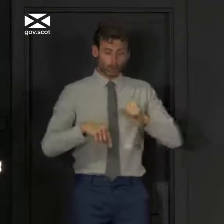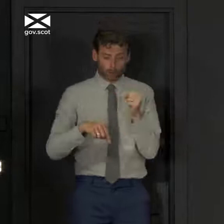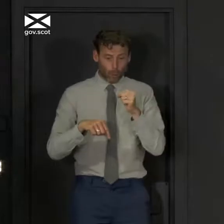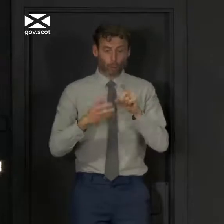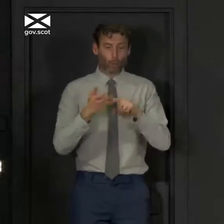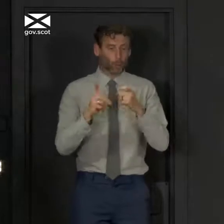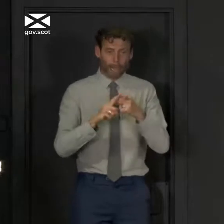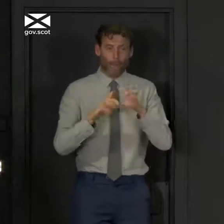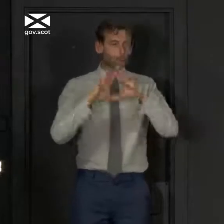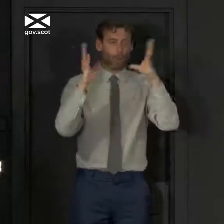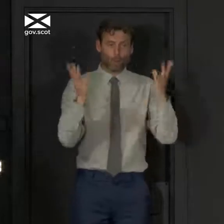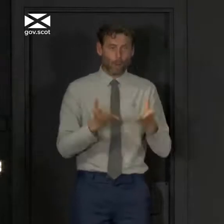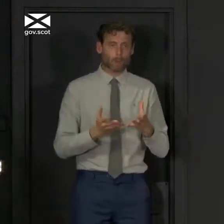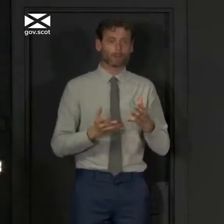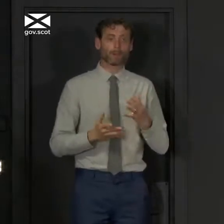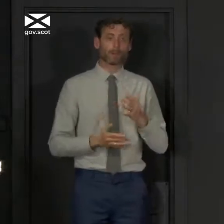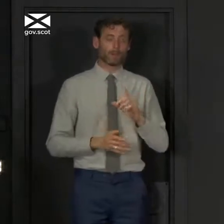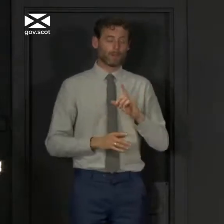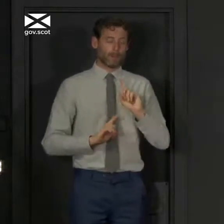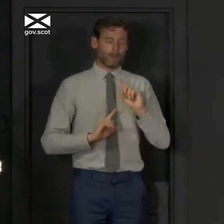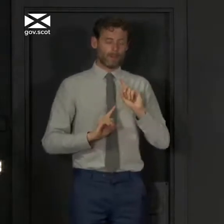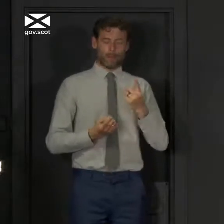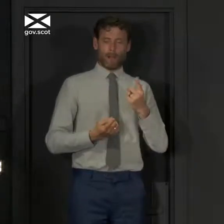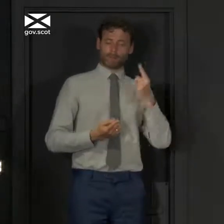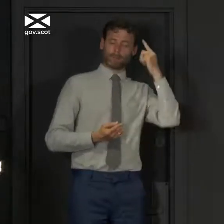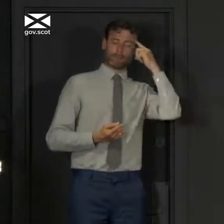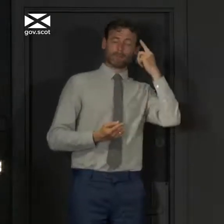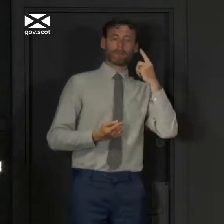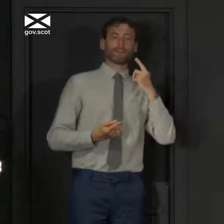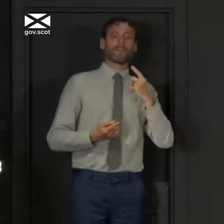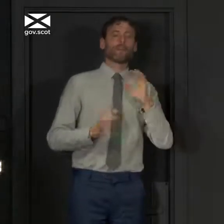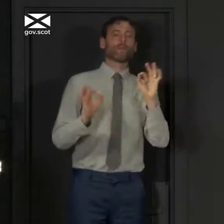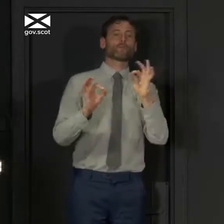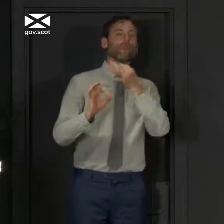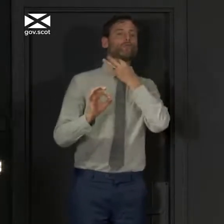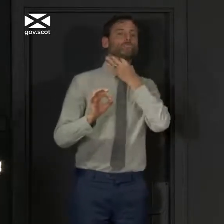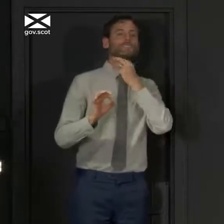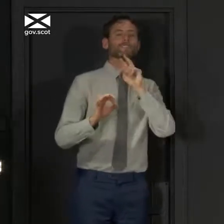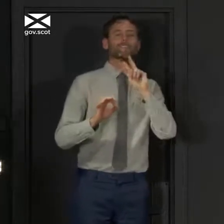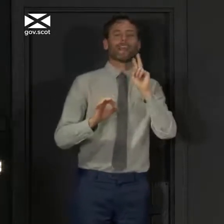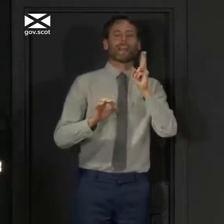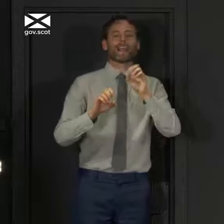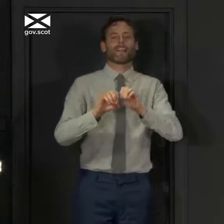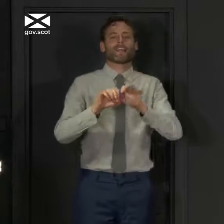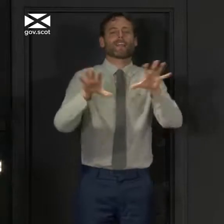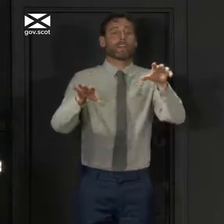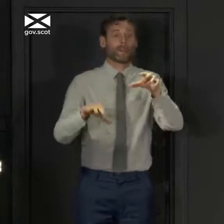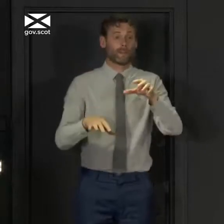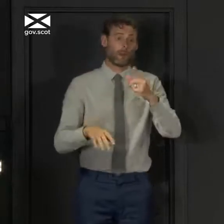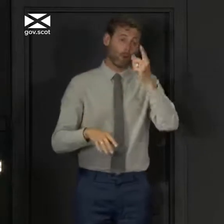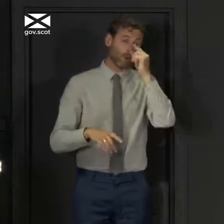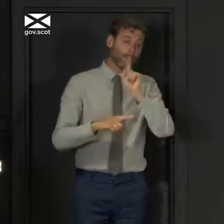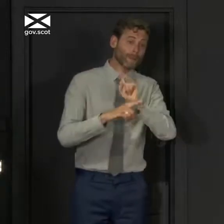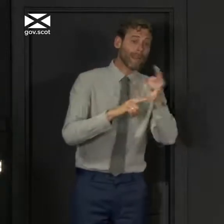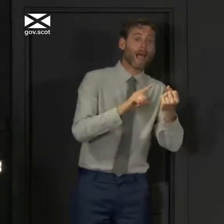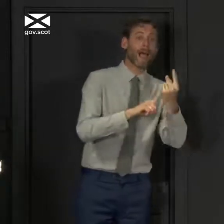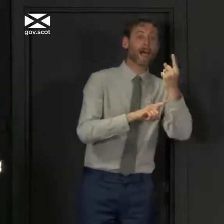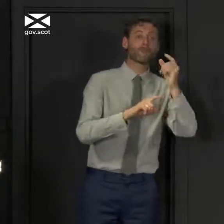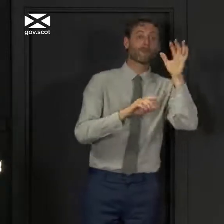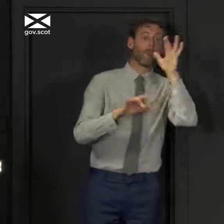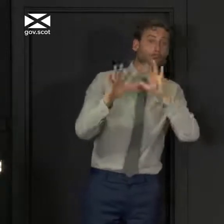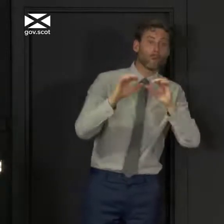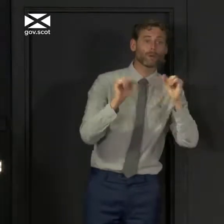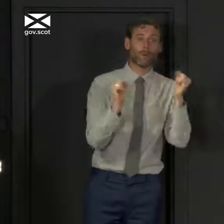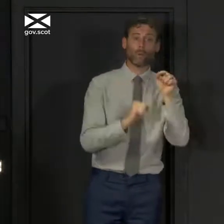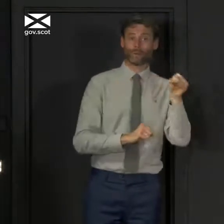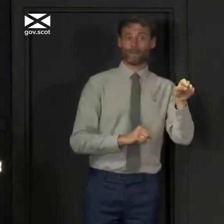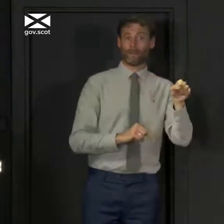second wave of this when we get back into the autumn and winter. So I can't give absolute assurances about any